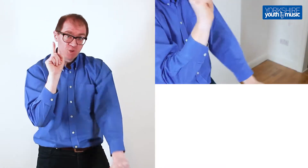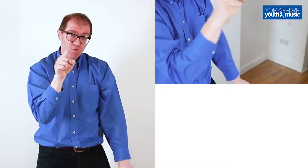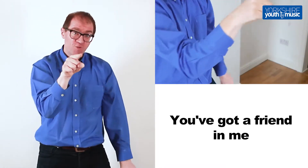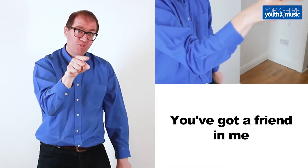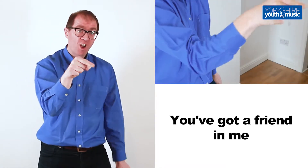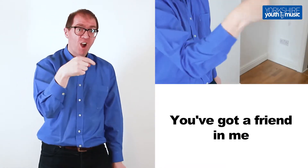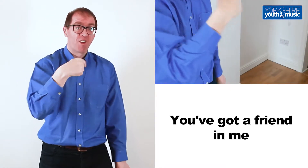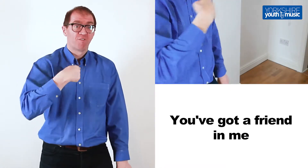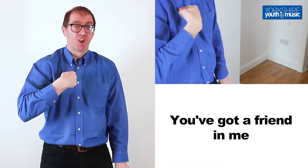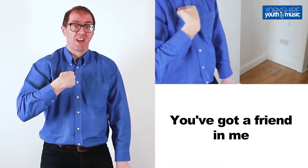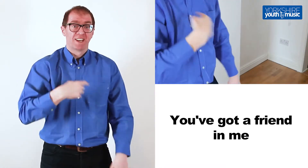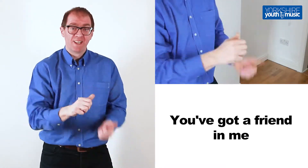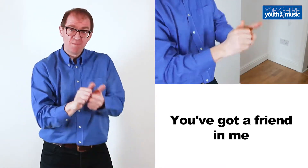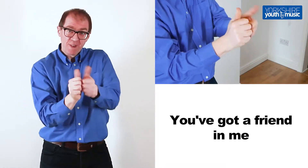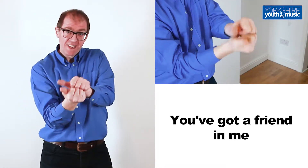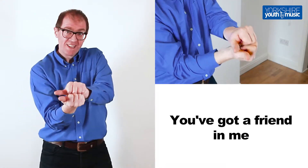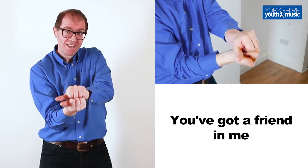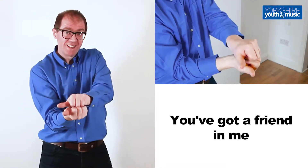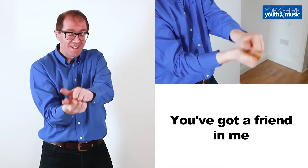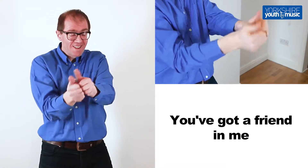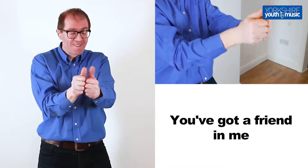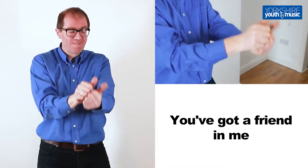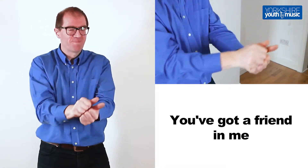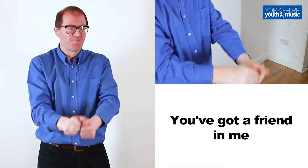You've got a friend in me